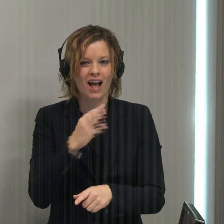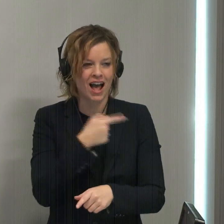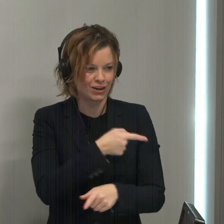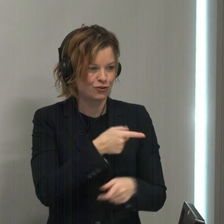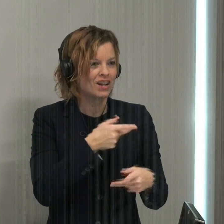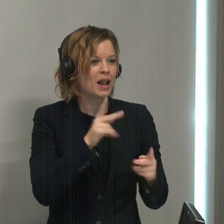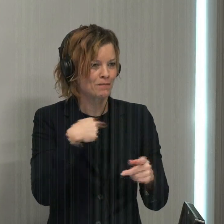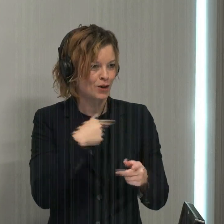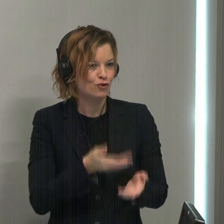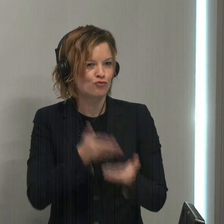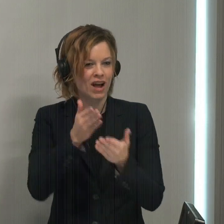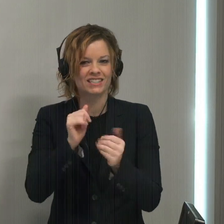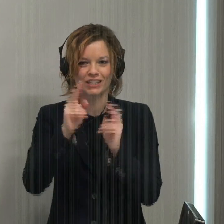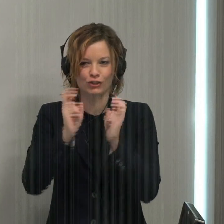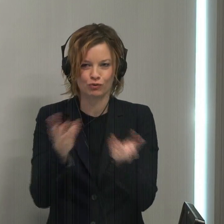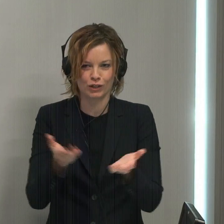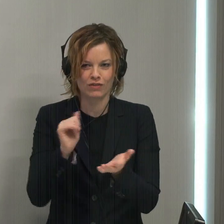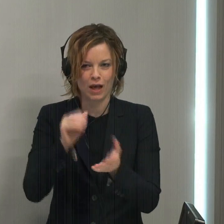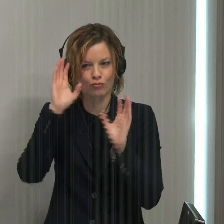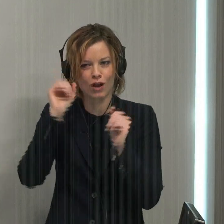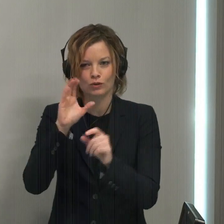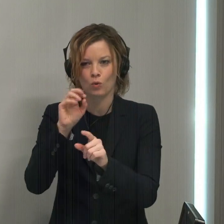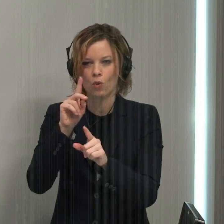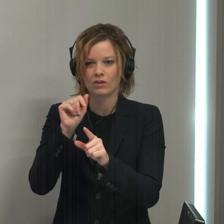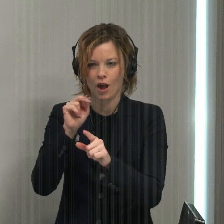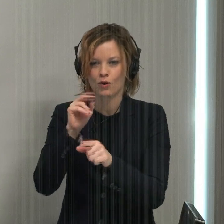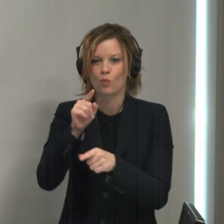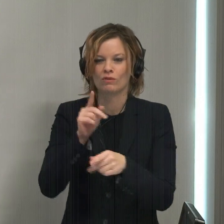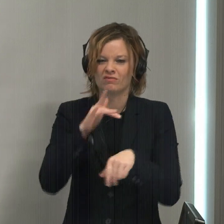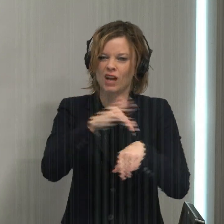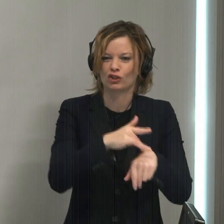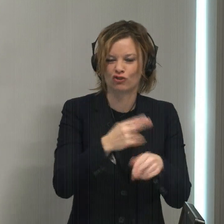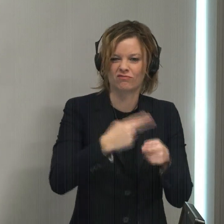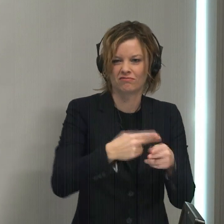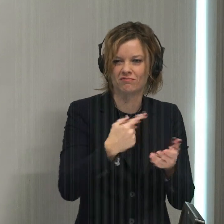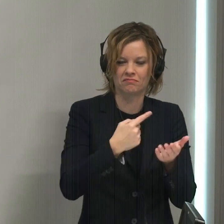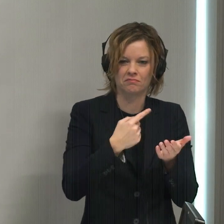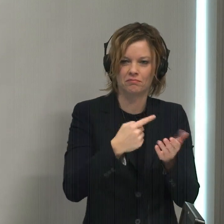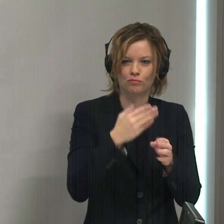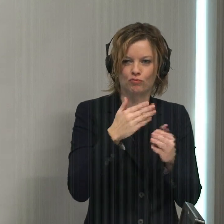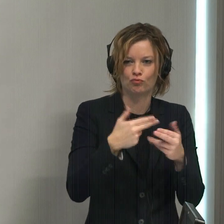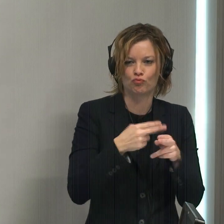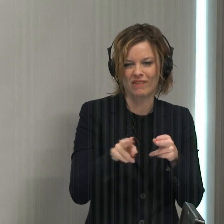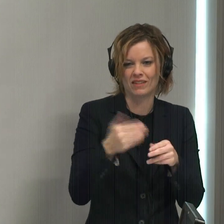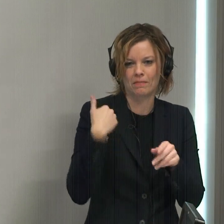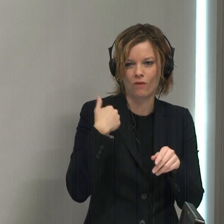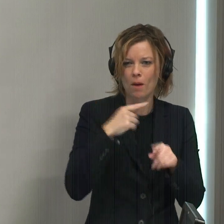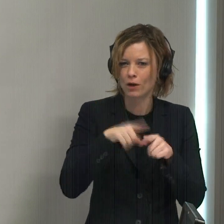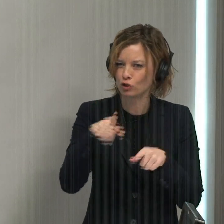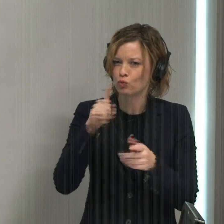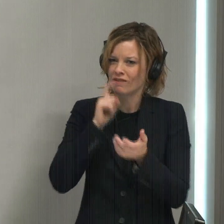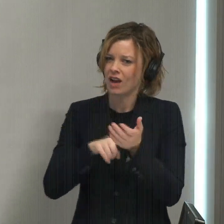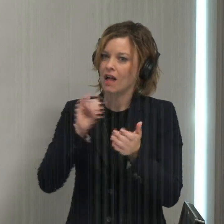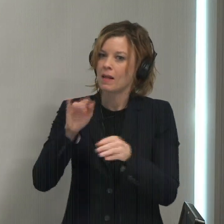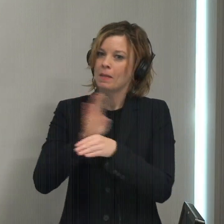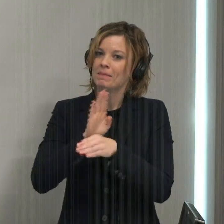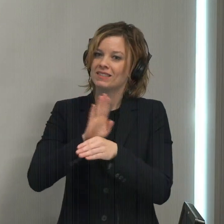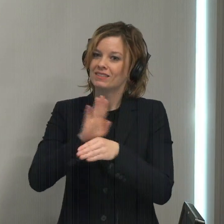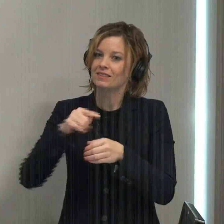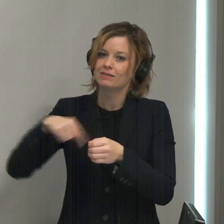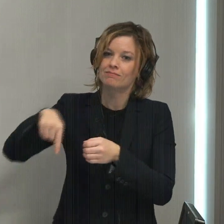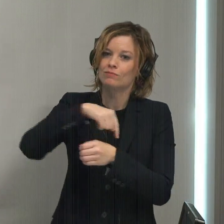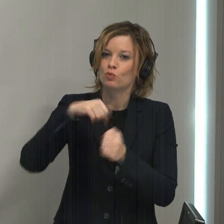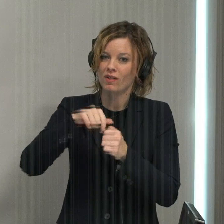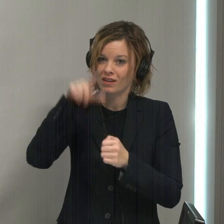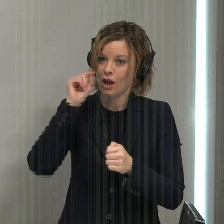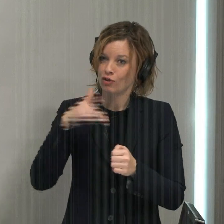raise an issue here that President Cardano touched on briefly before. Do you find that the businesses that surround Gallaudet